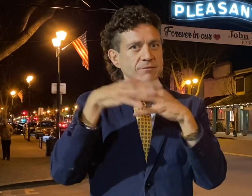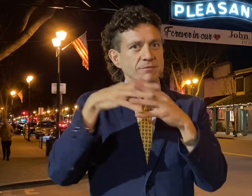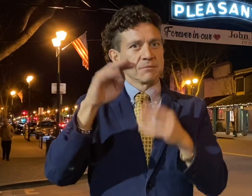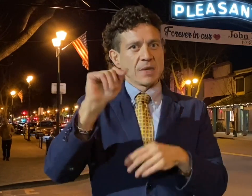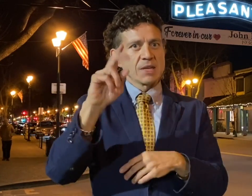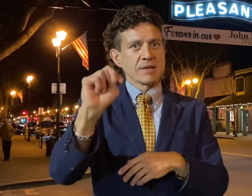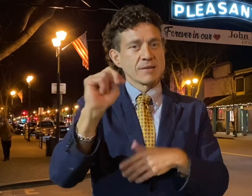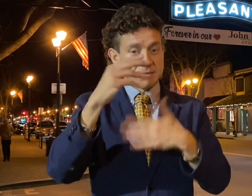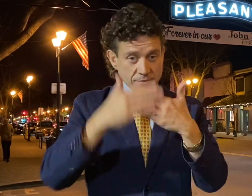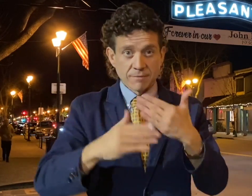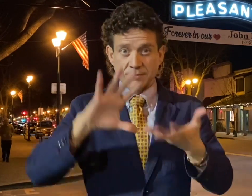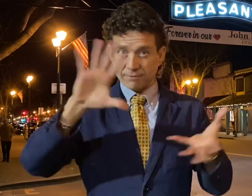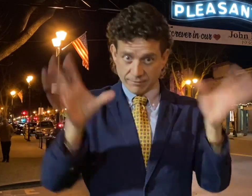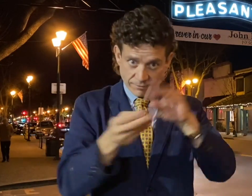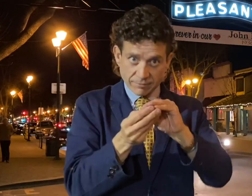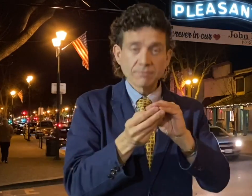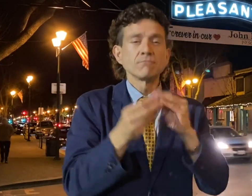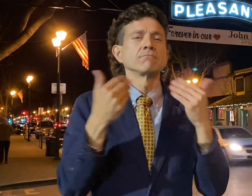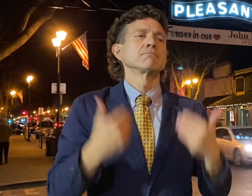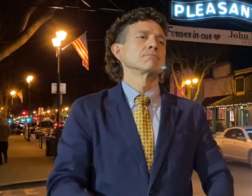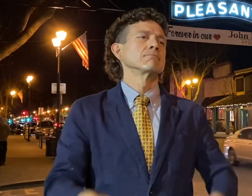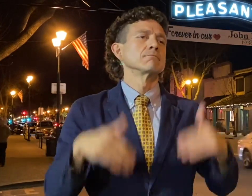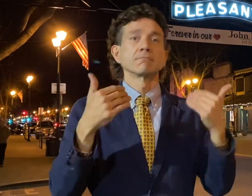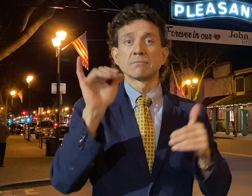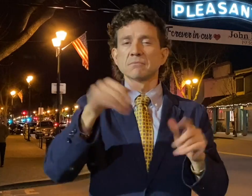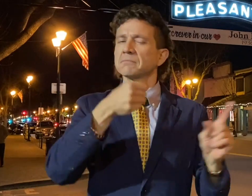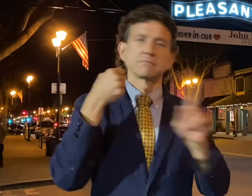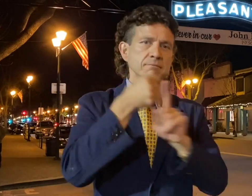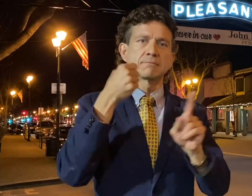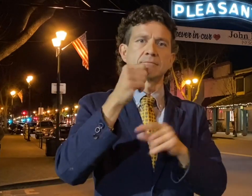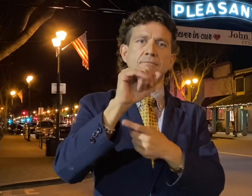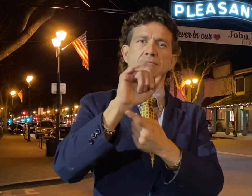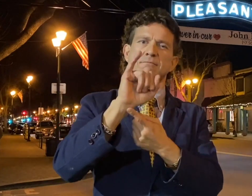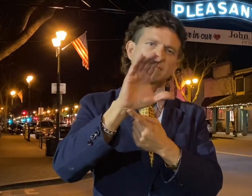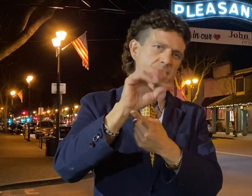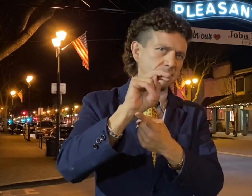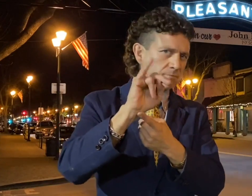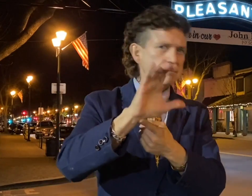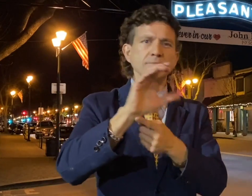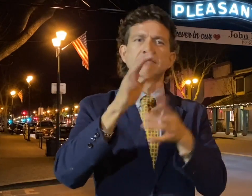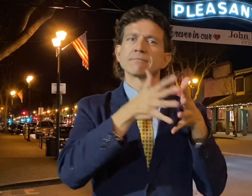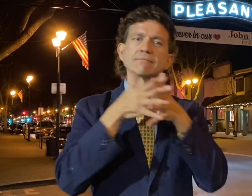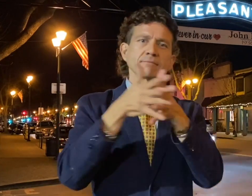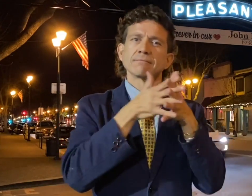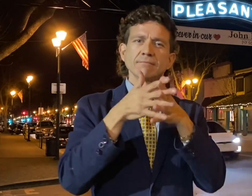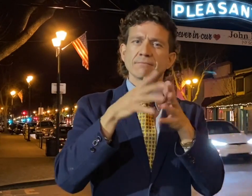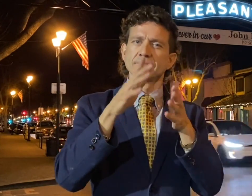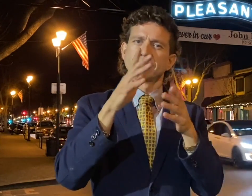of which cemented his legacy as an American icon and a national celebrity.